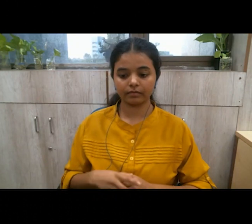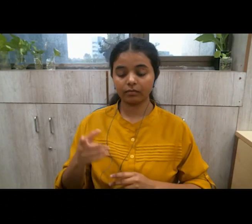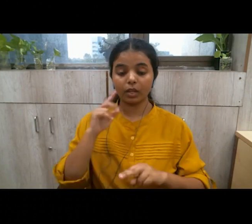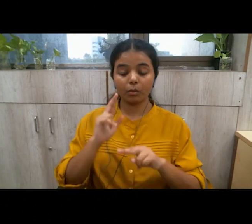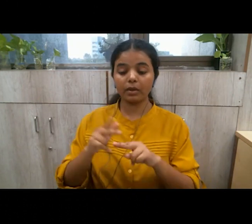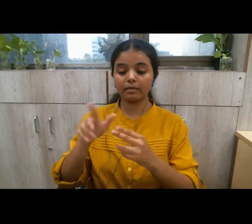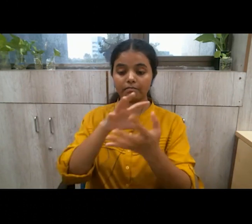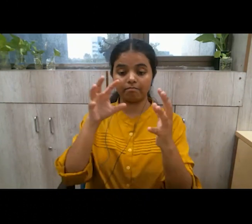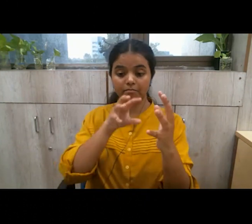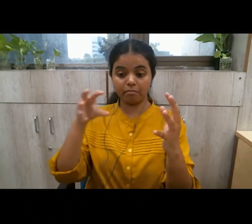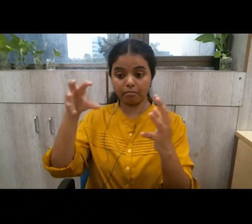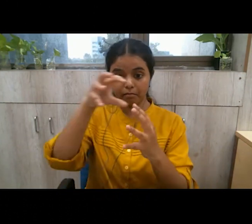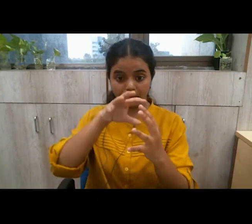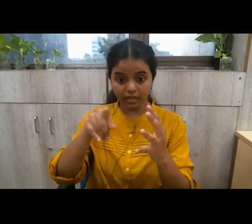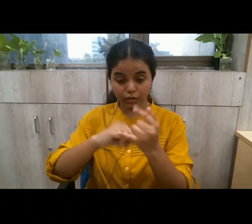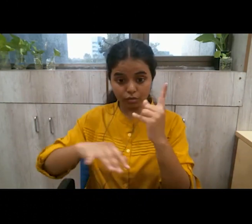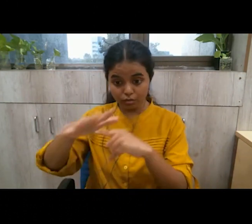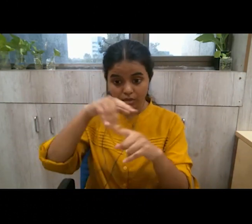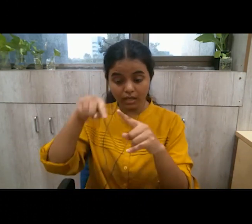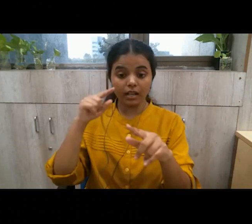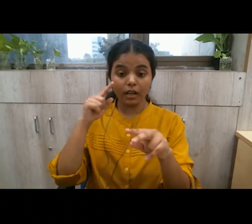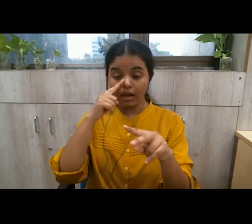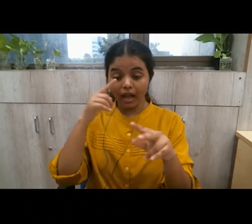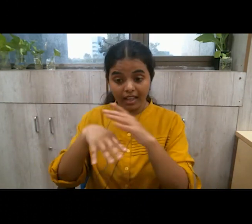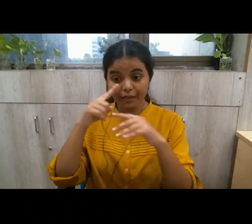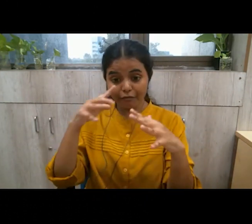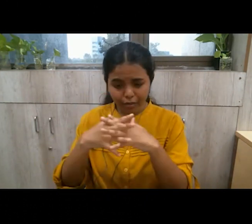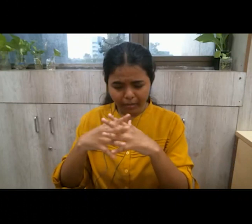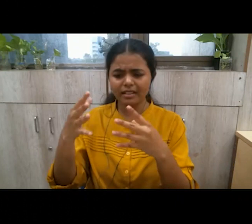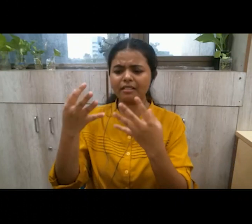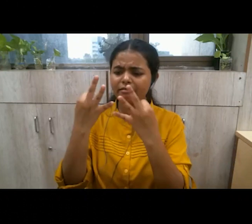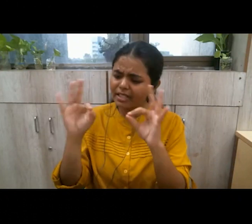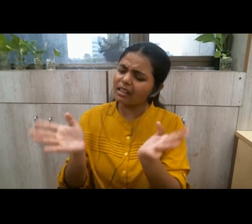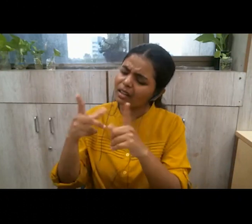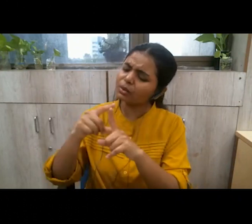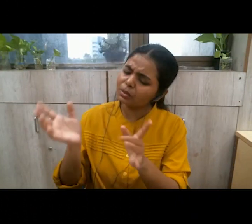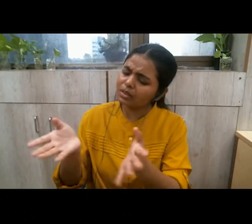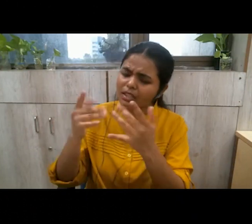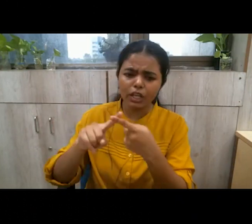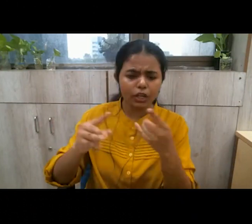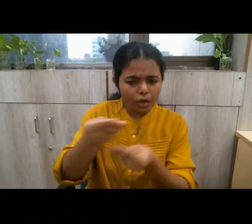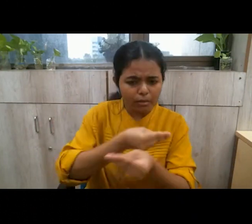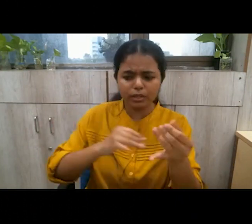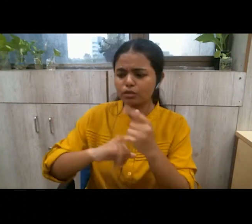better freedom of choice those societies are doing better economically socially